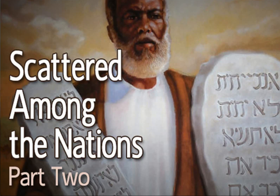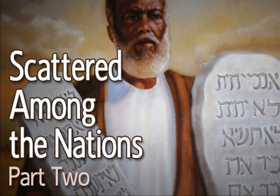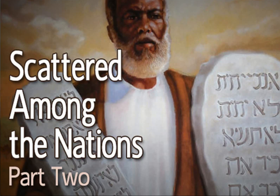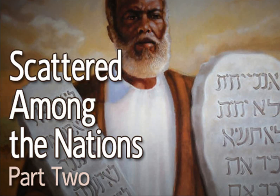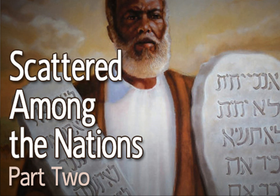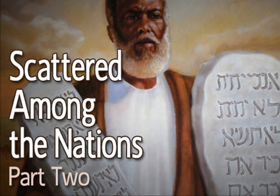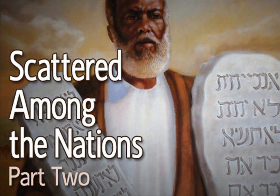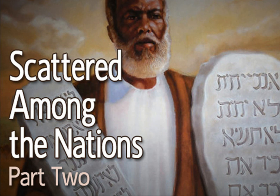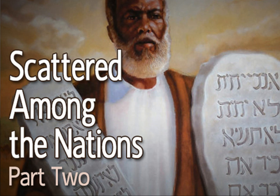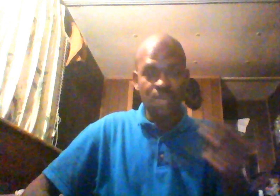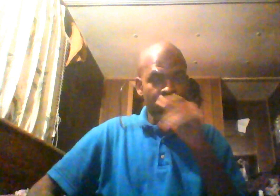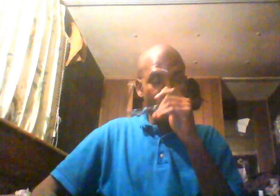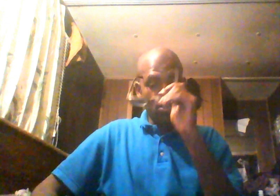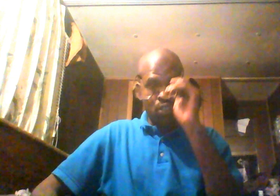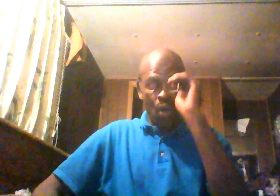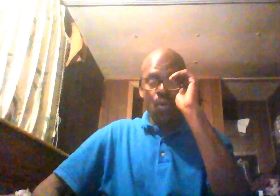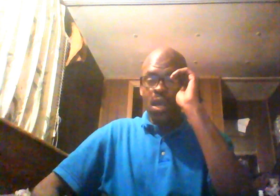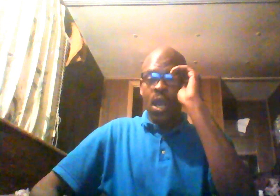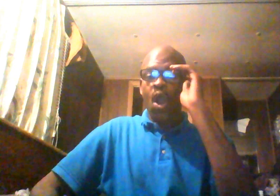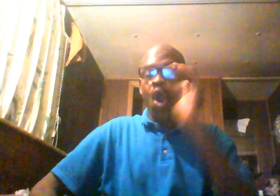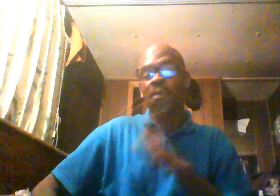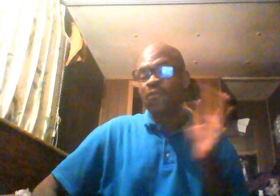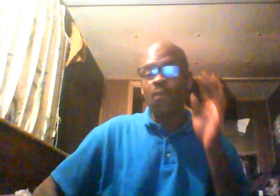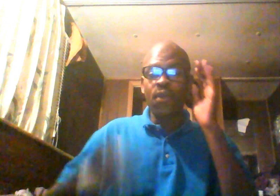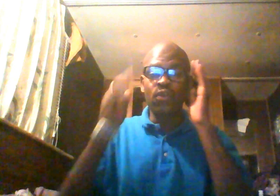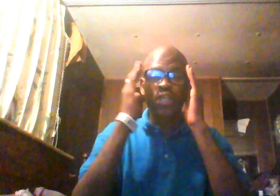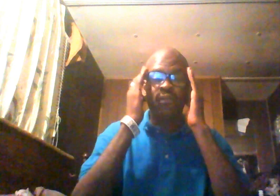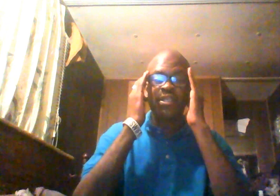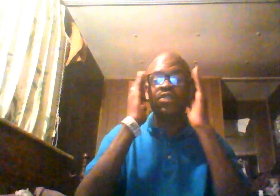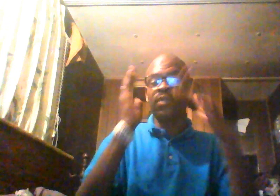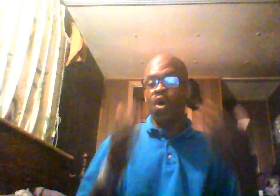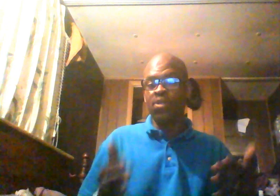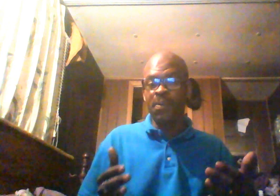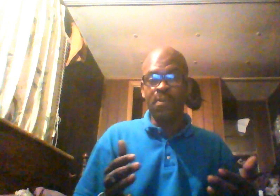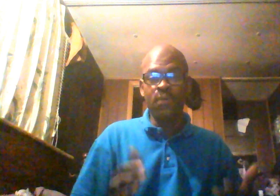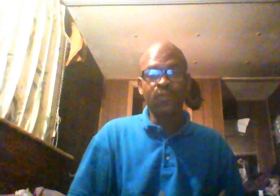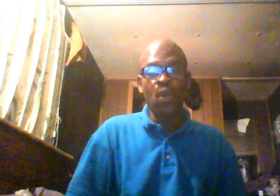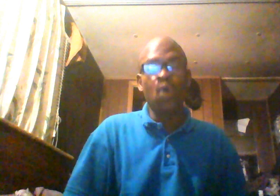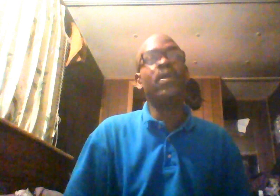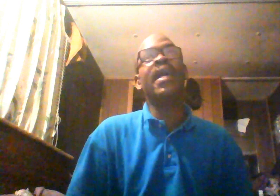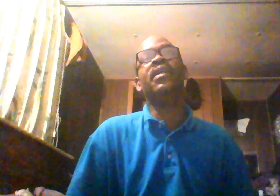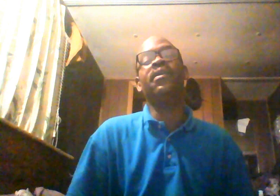They've always known this. So, Oprah's from one of those generations with the older people, who kind of,